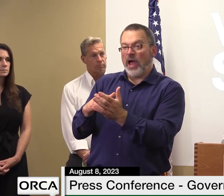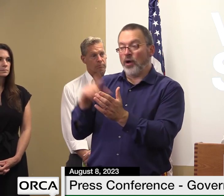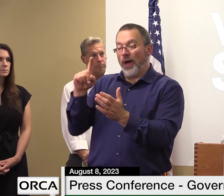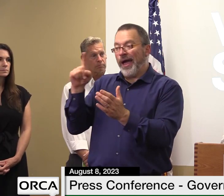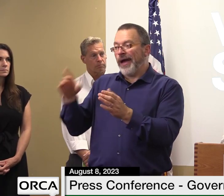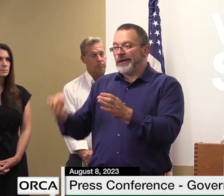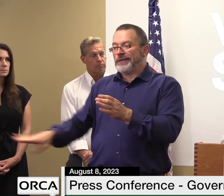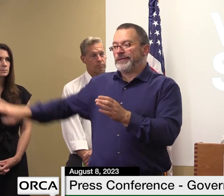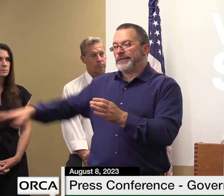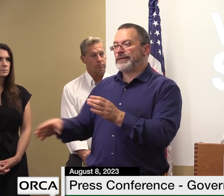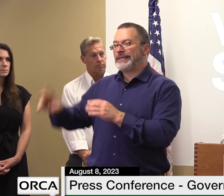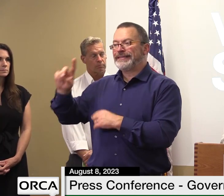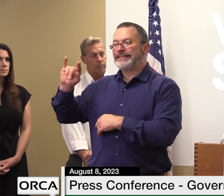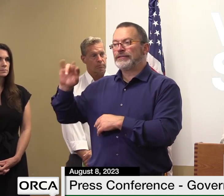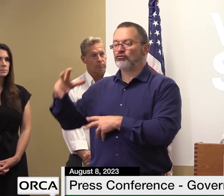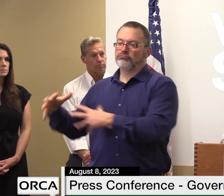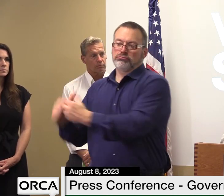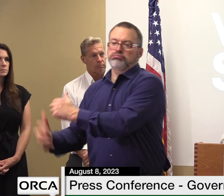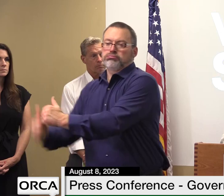miles of new paving